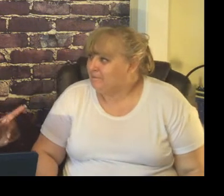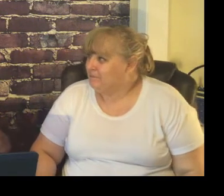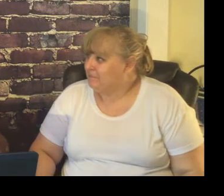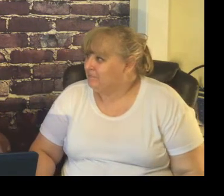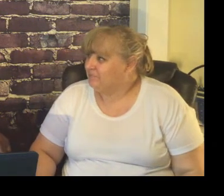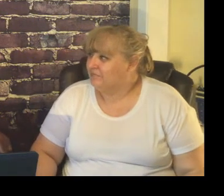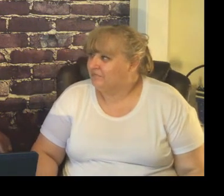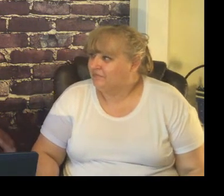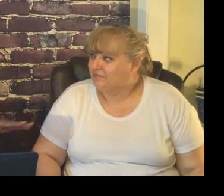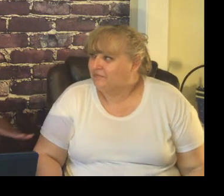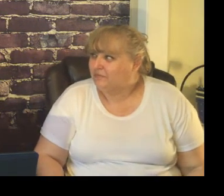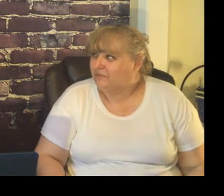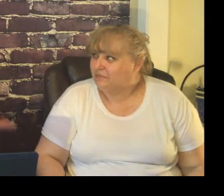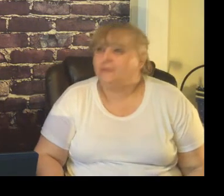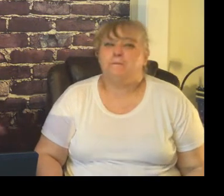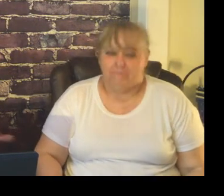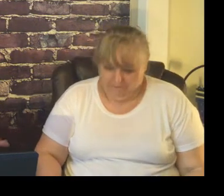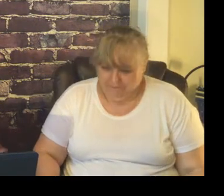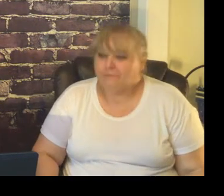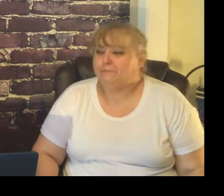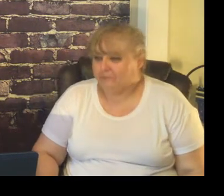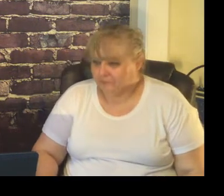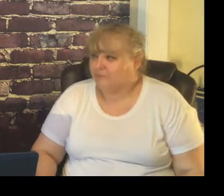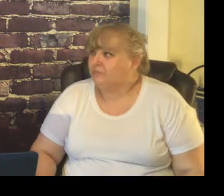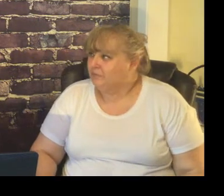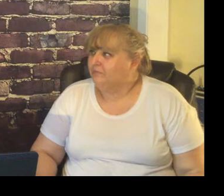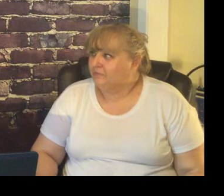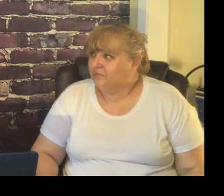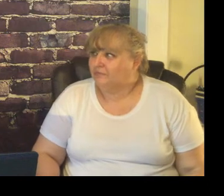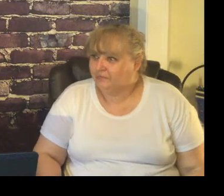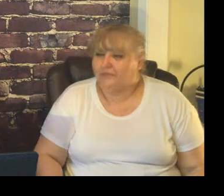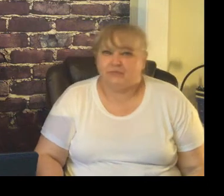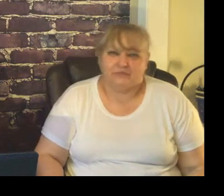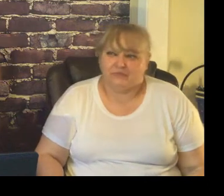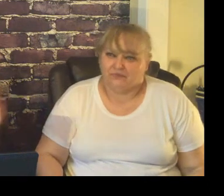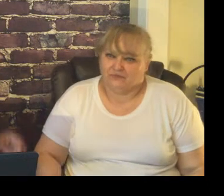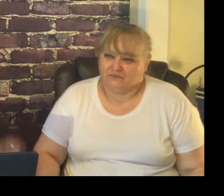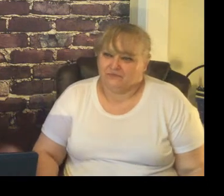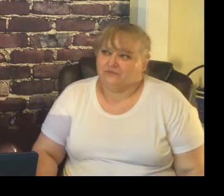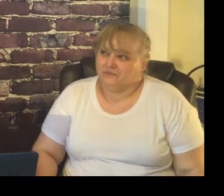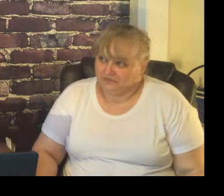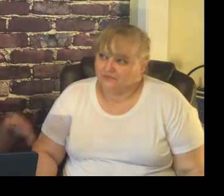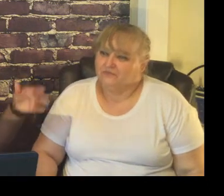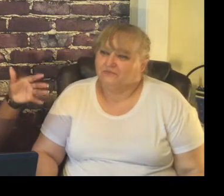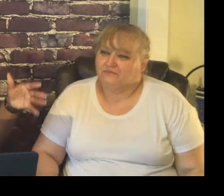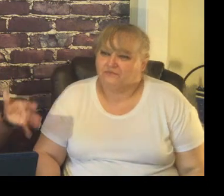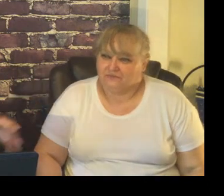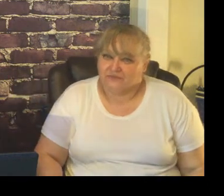people get kind of messed up about that thinking oh it's discipline or oh it's this when it's a